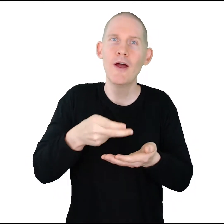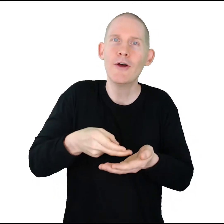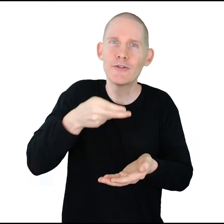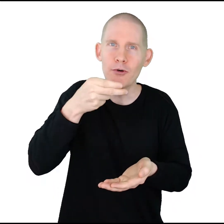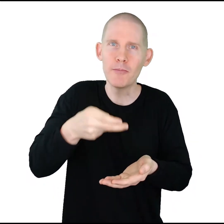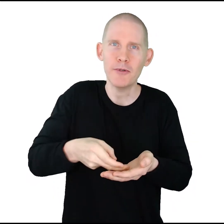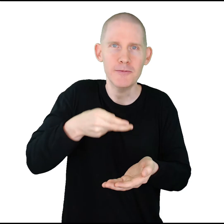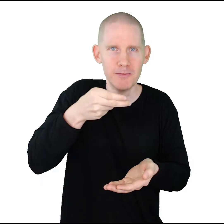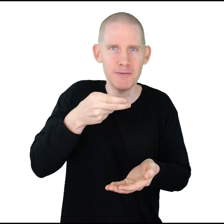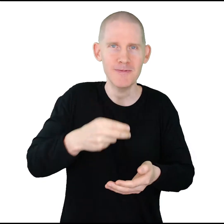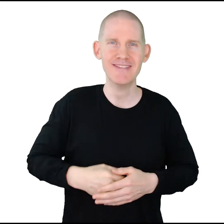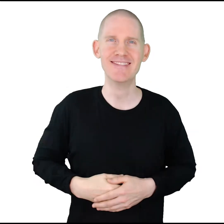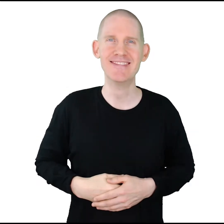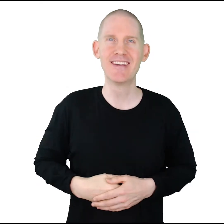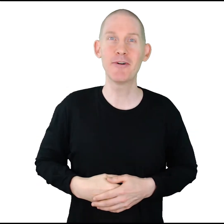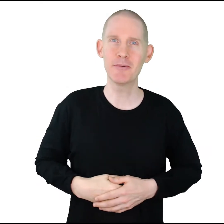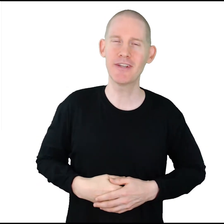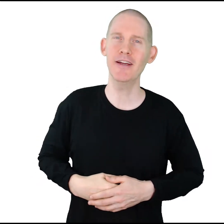Soup. From the side.